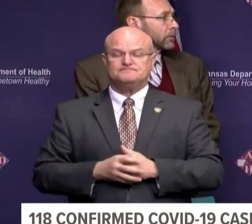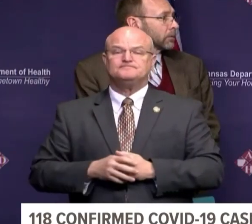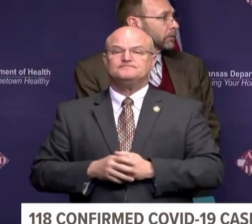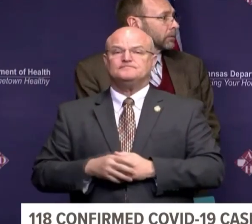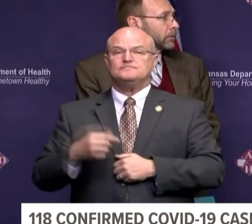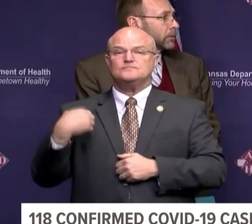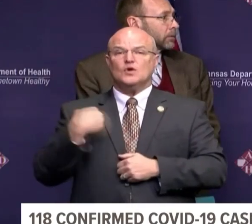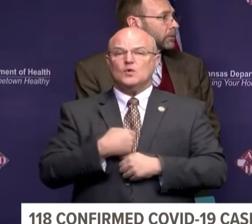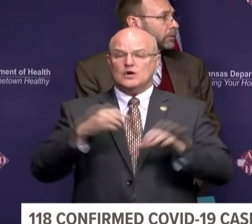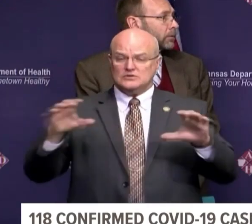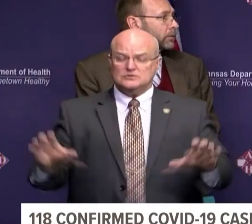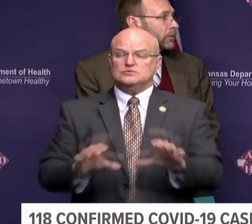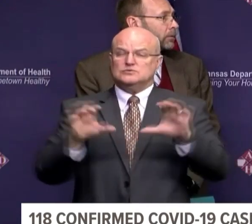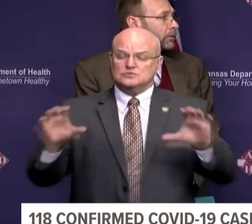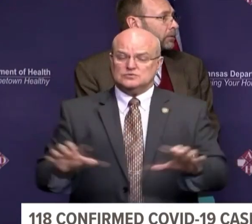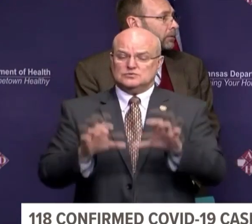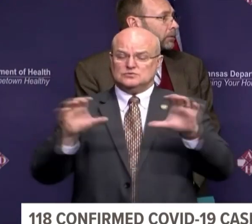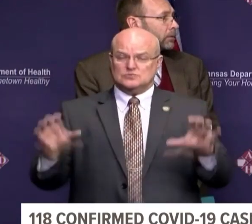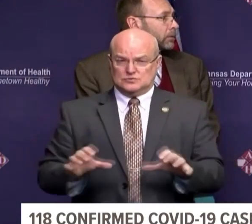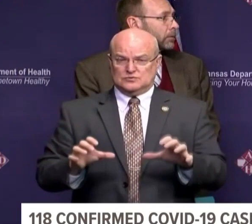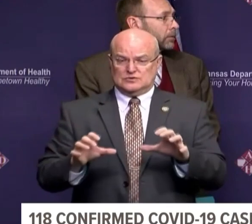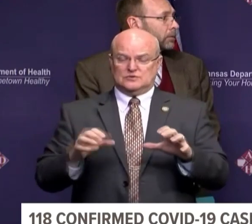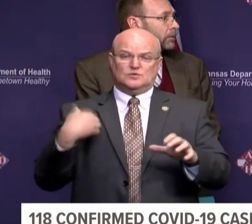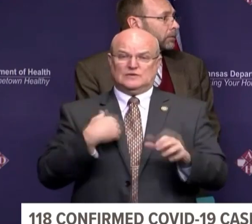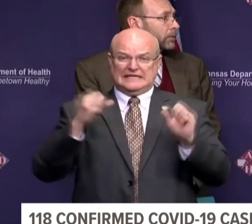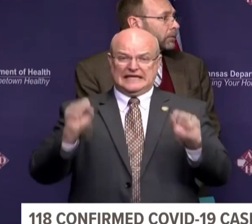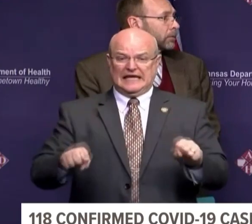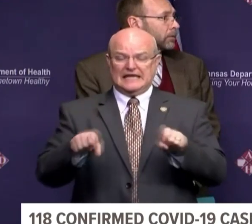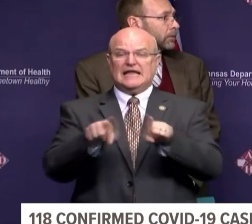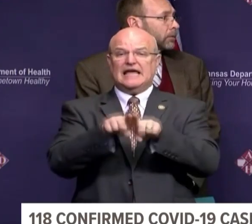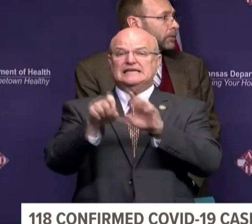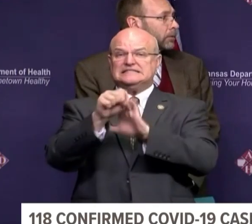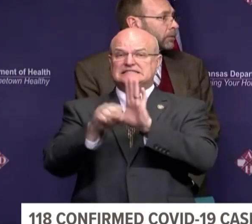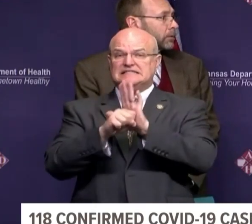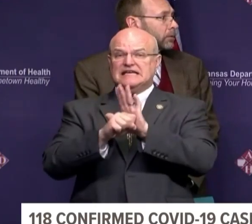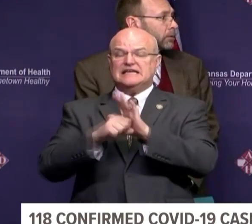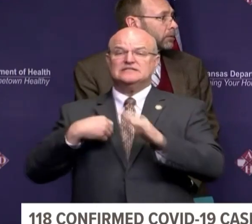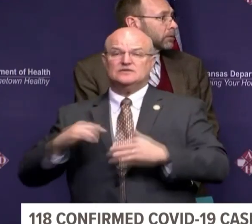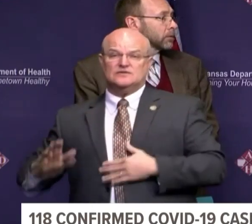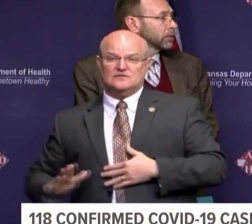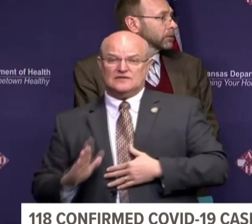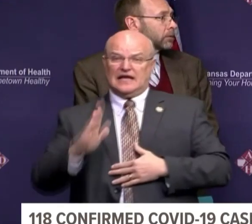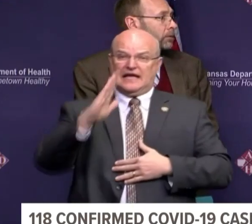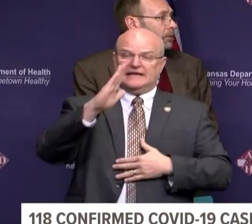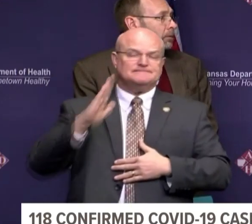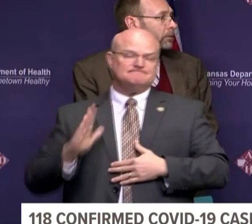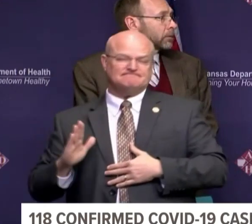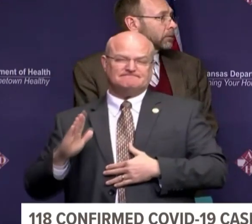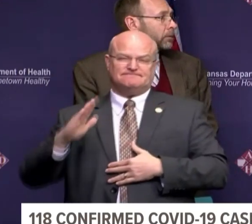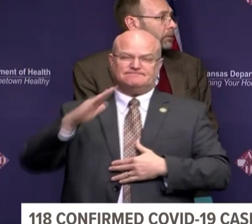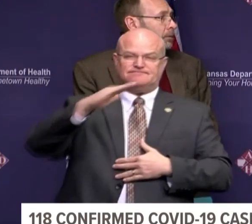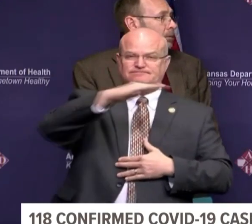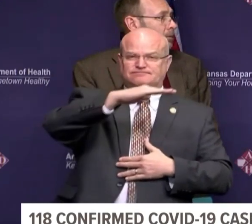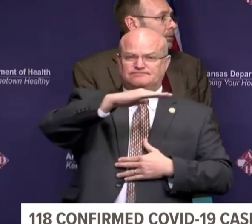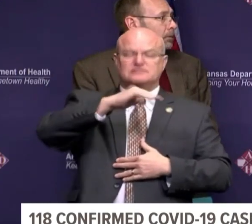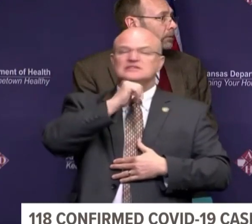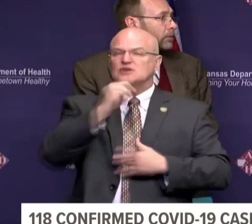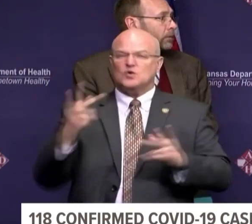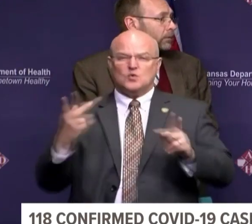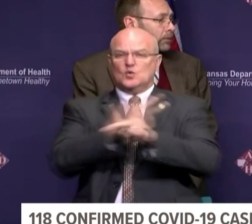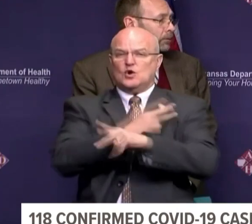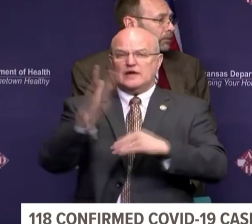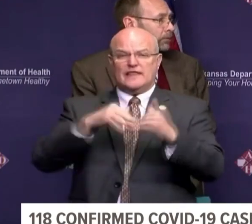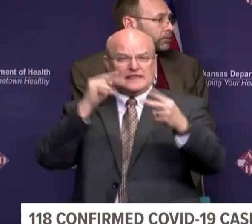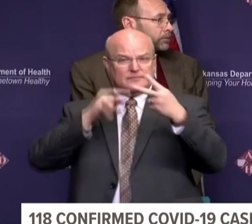We're doing all that we can as a state to flatten the peak, to make sure that we don't get any worse than the